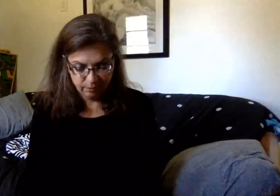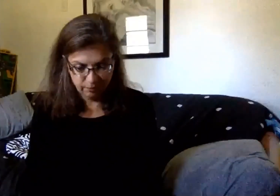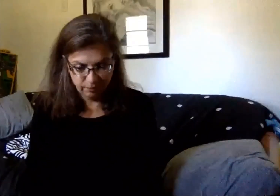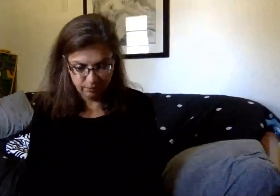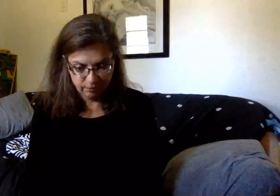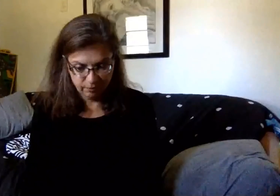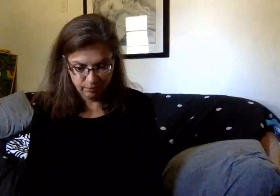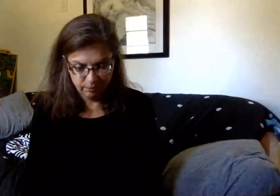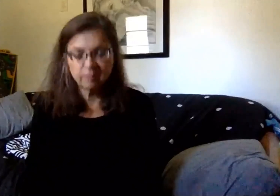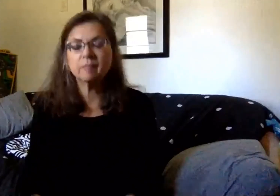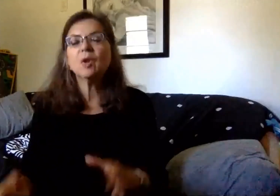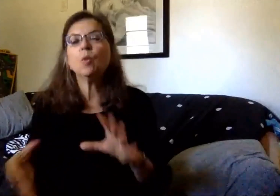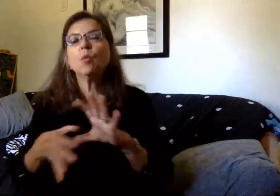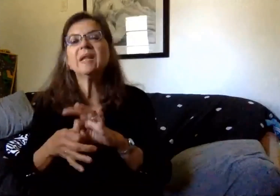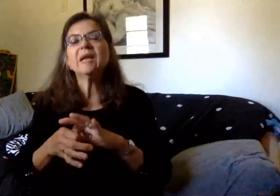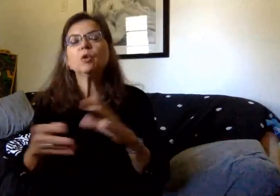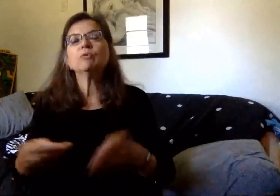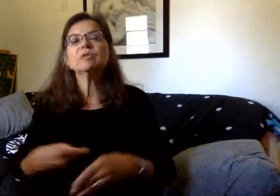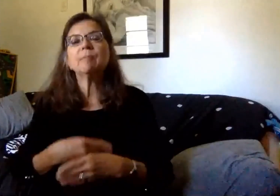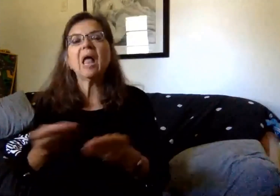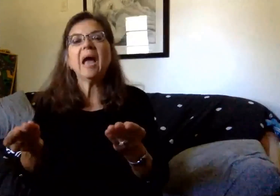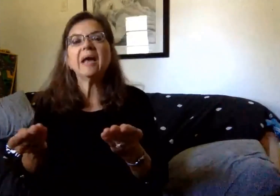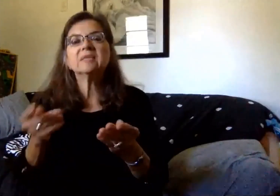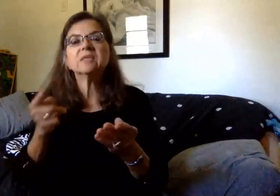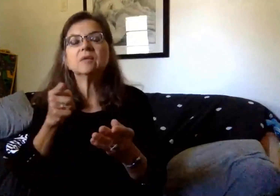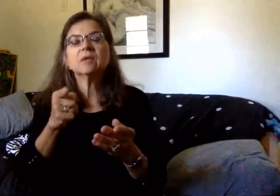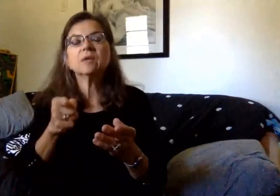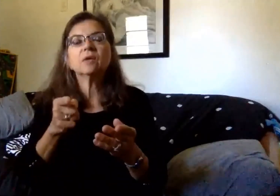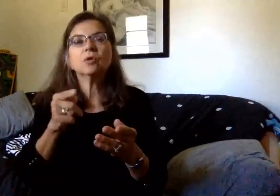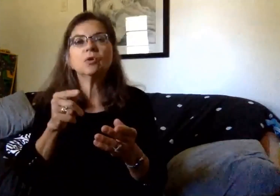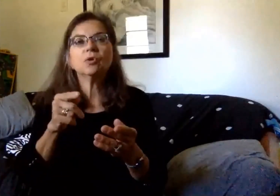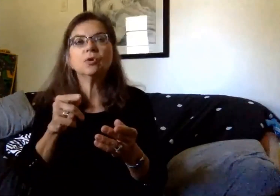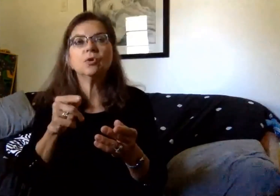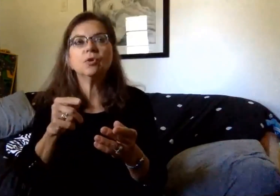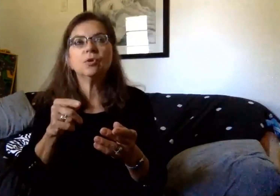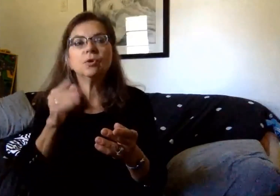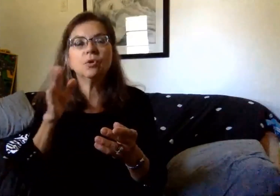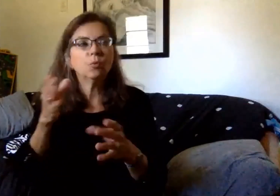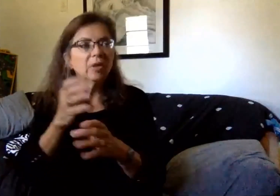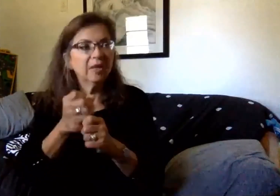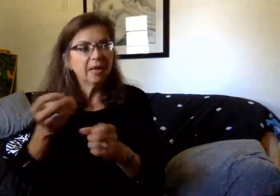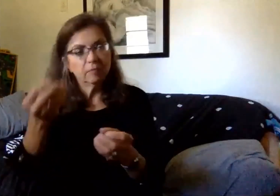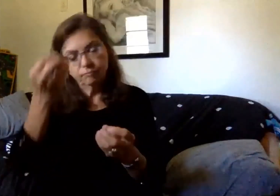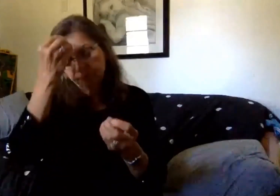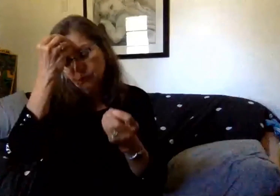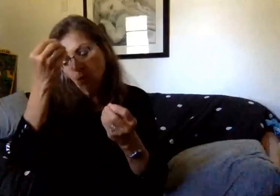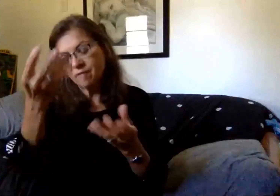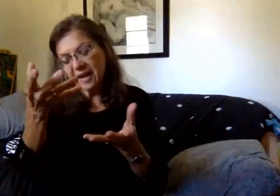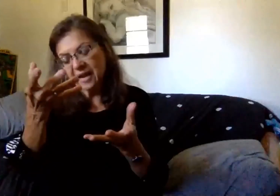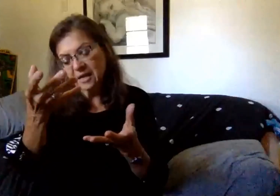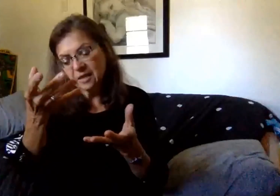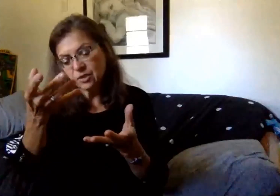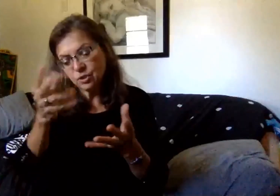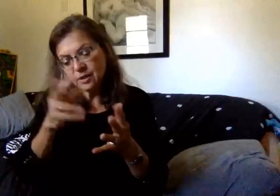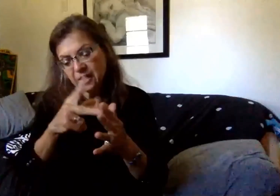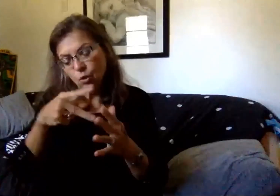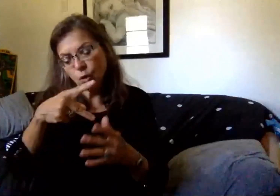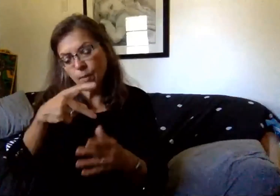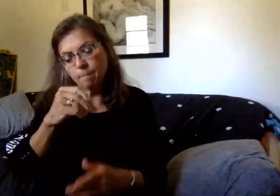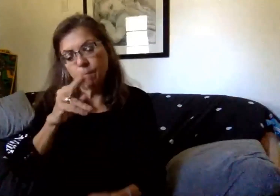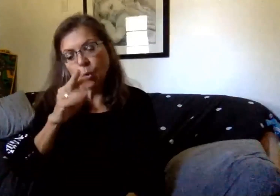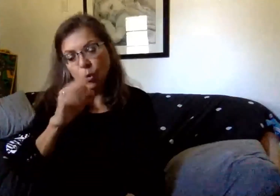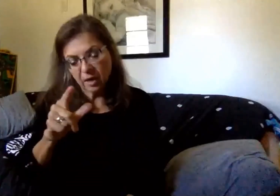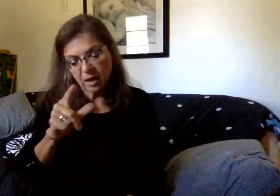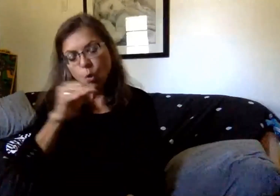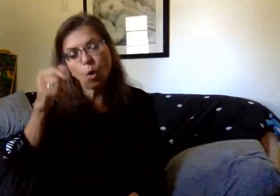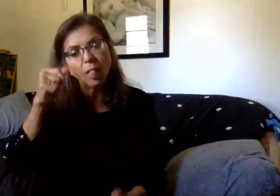In terms of supplies, families will receive notification either in the portal or from a letter